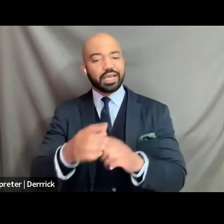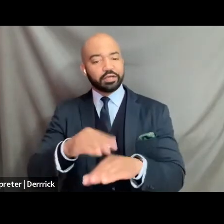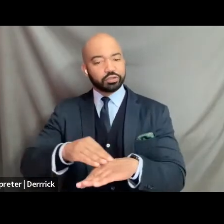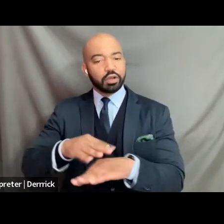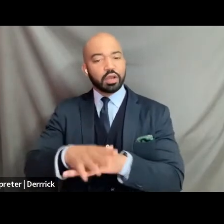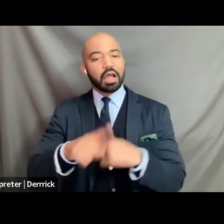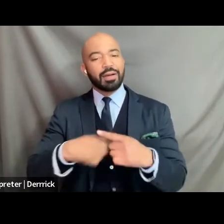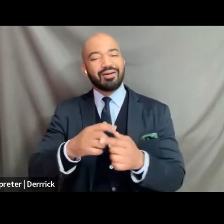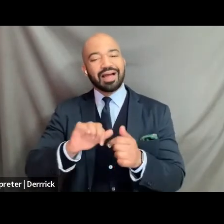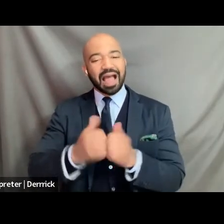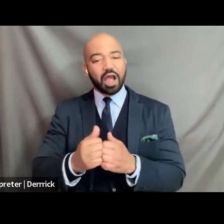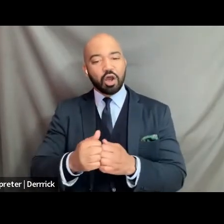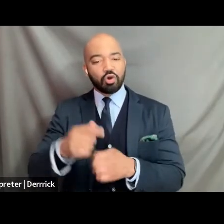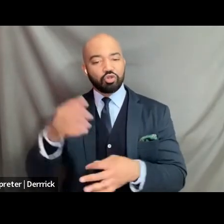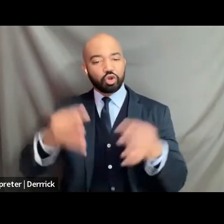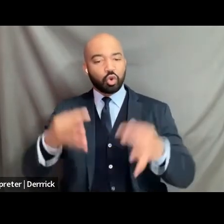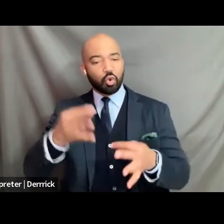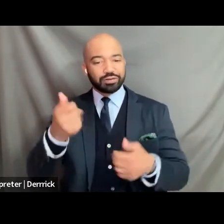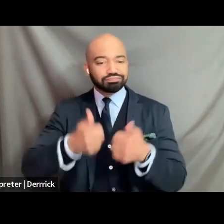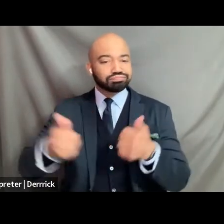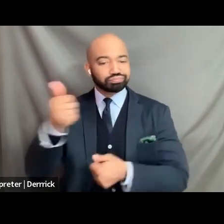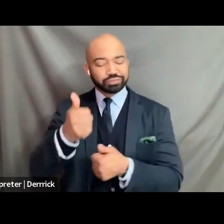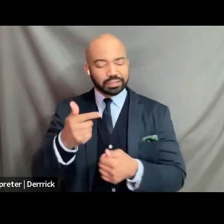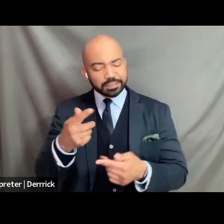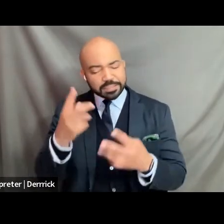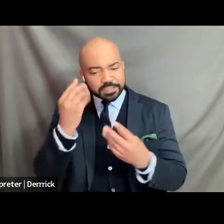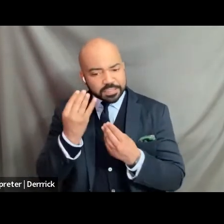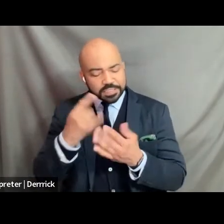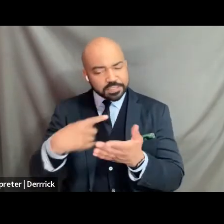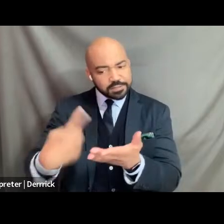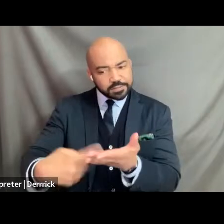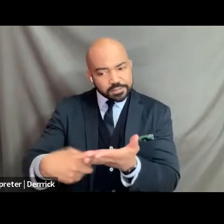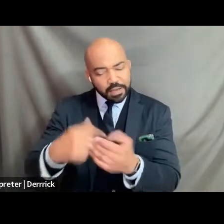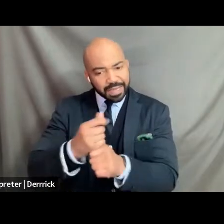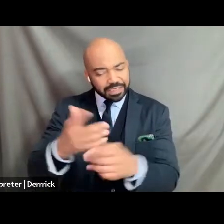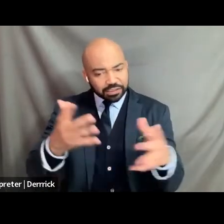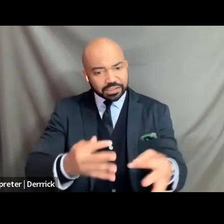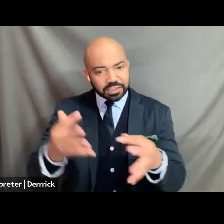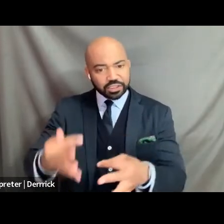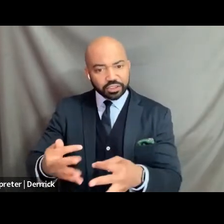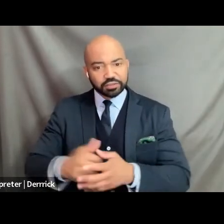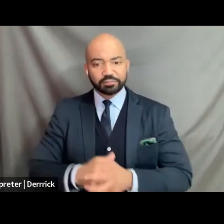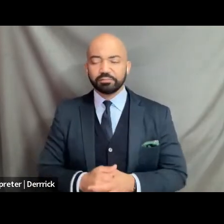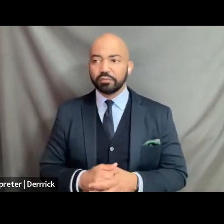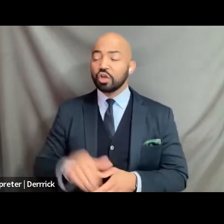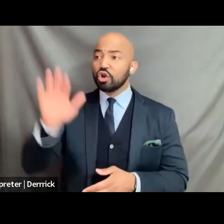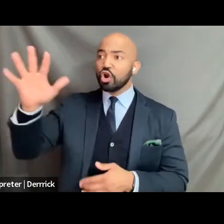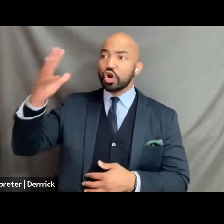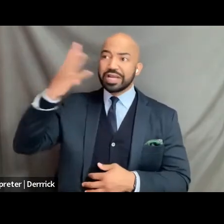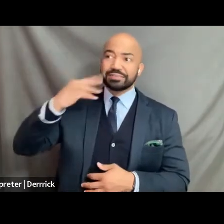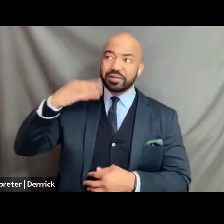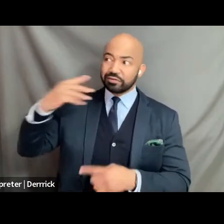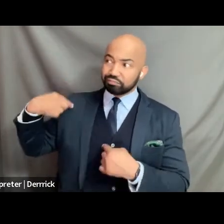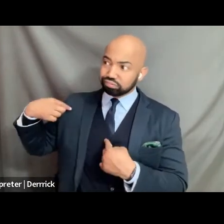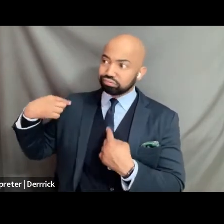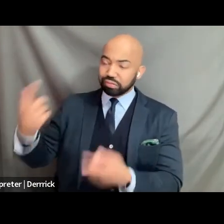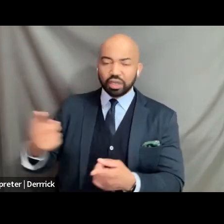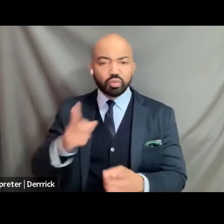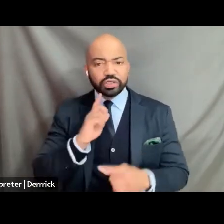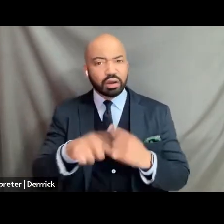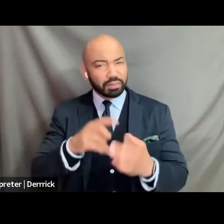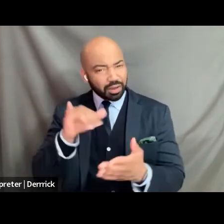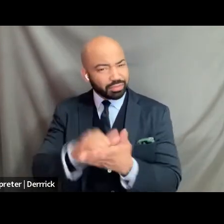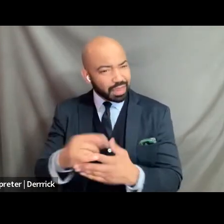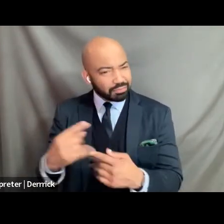deliberates about the way in which the court makes its decisions what will her experiences which we spent a lot of time